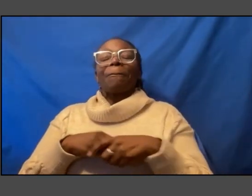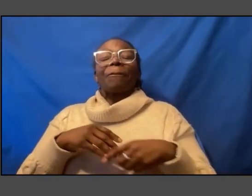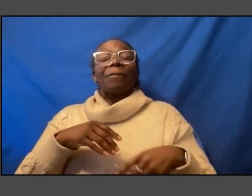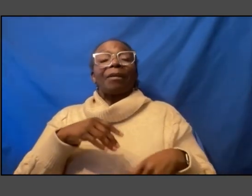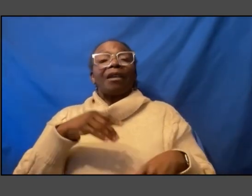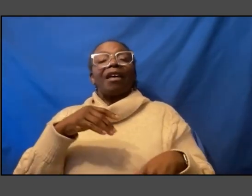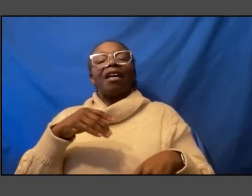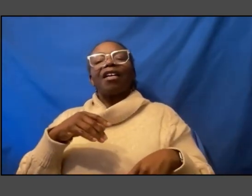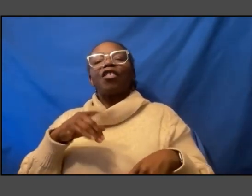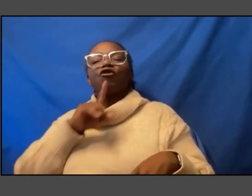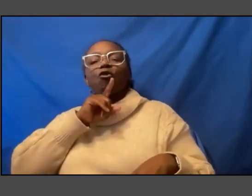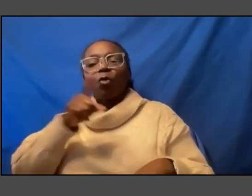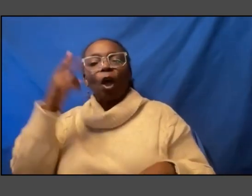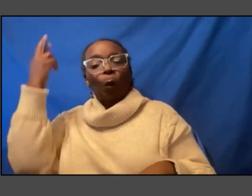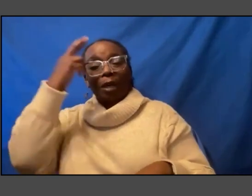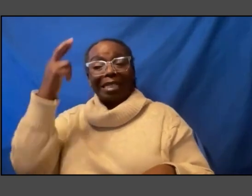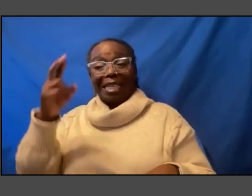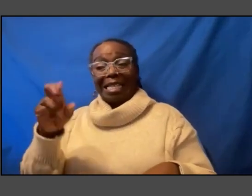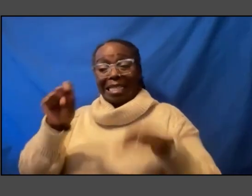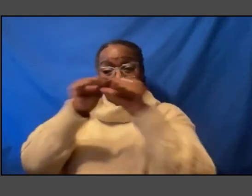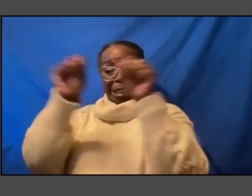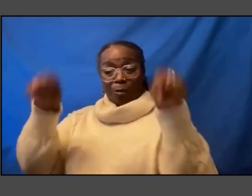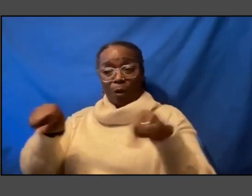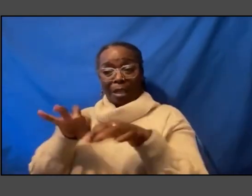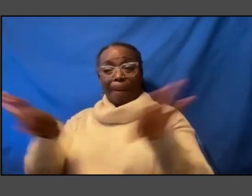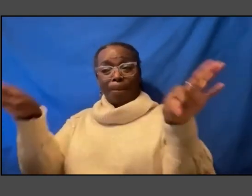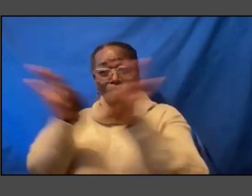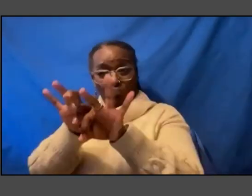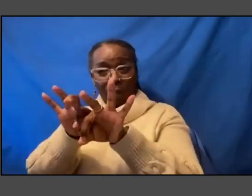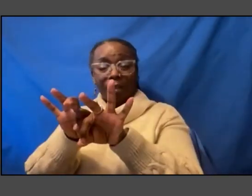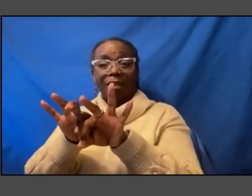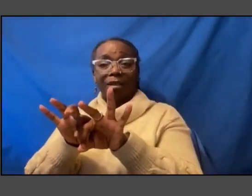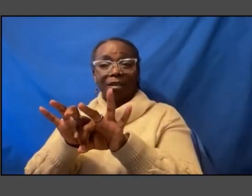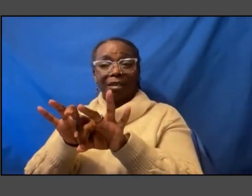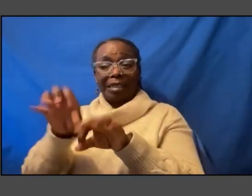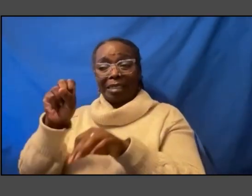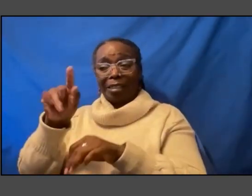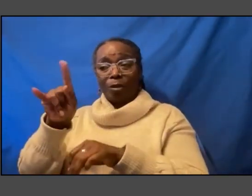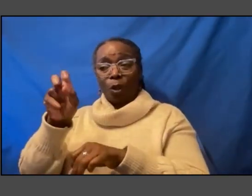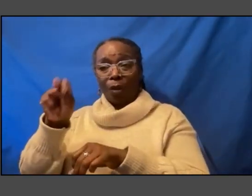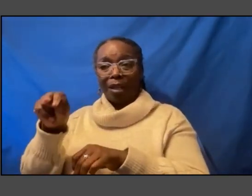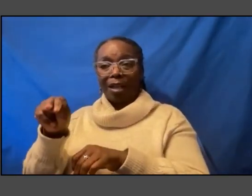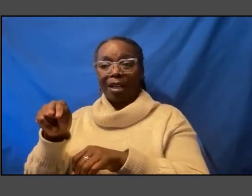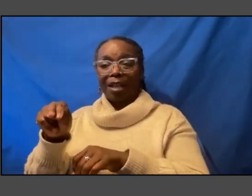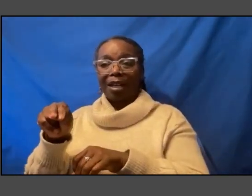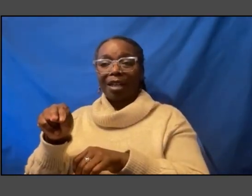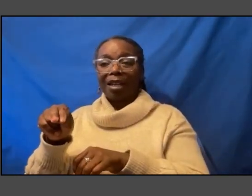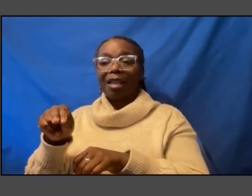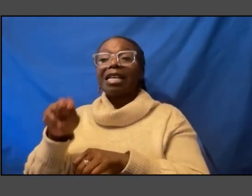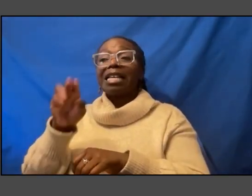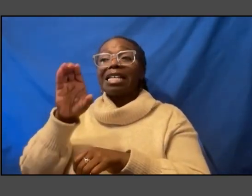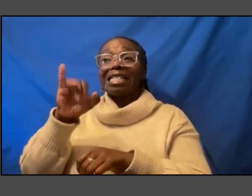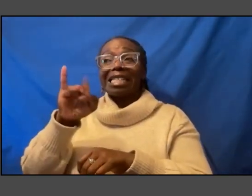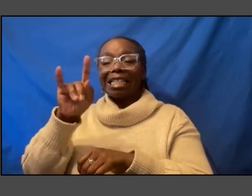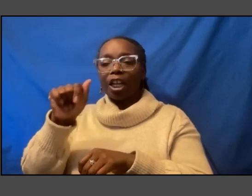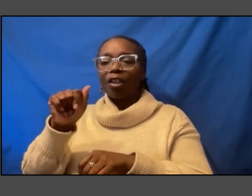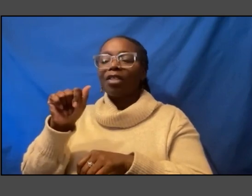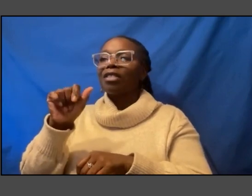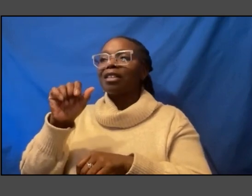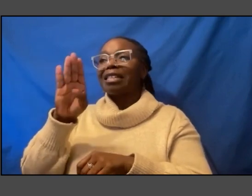smithsonian means so much to me so i'm 10 years old during the centennial of the civil war and we grew up in new jersey but